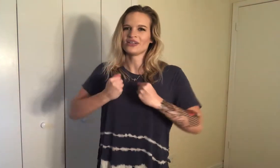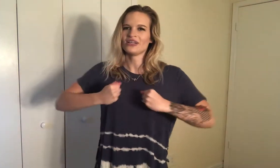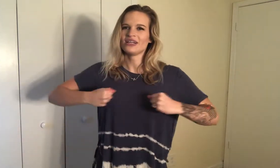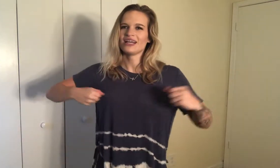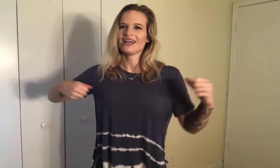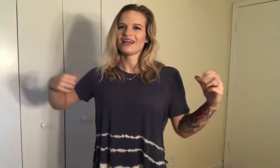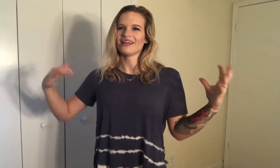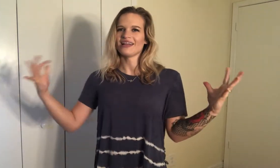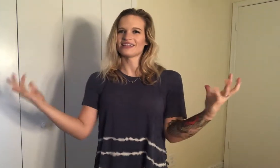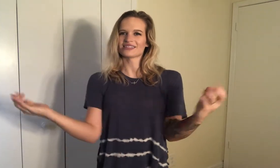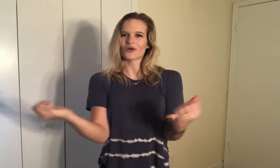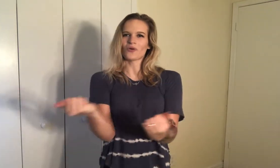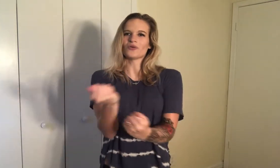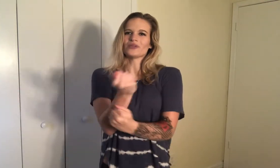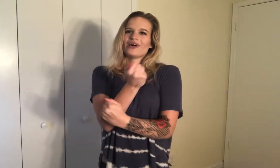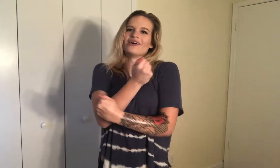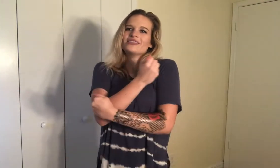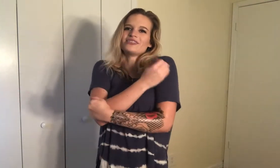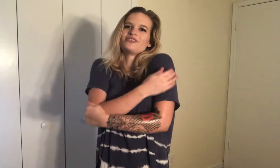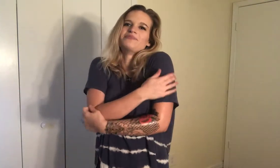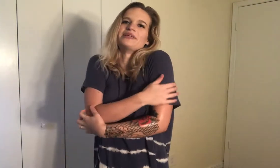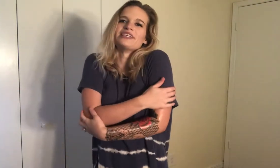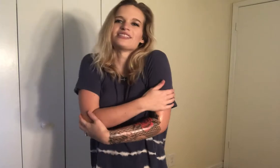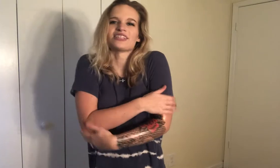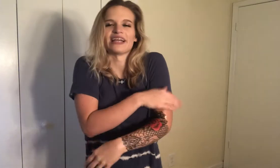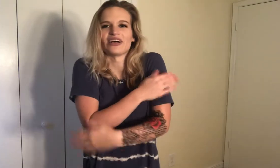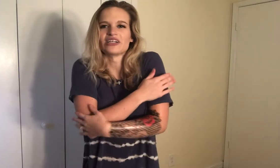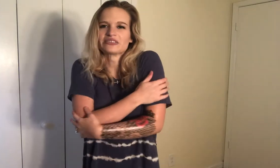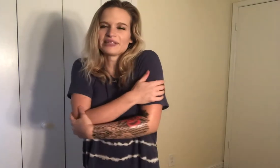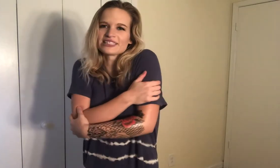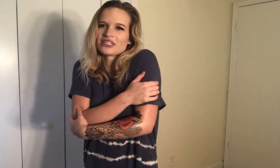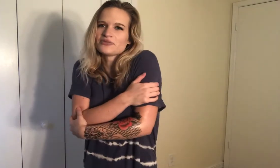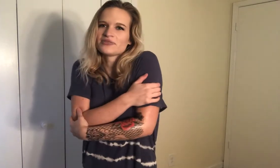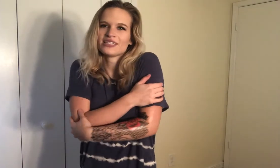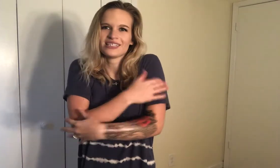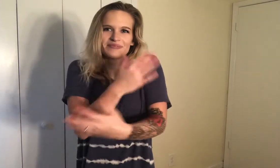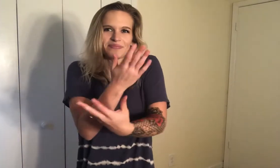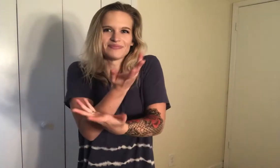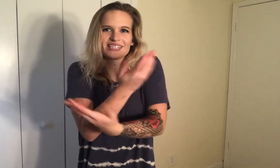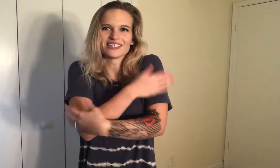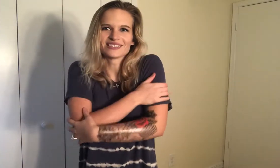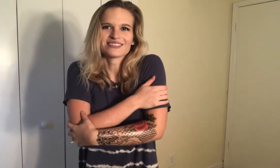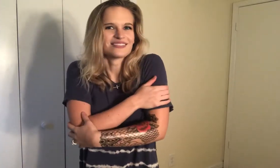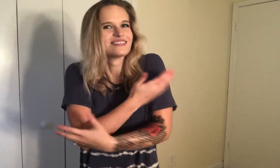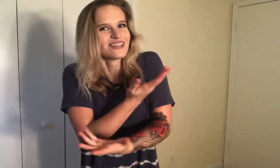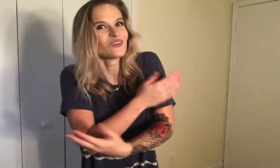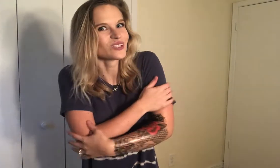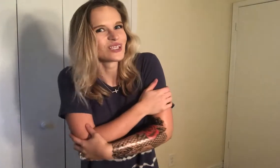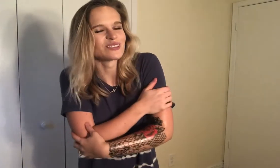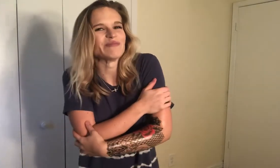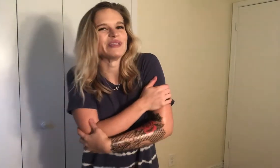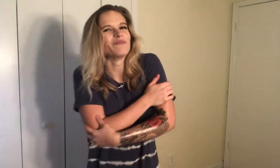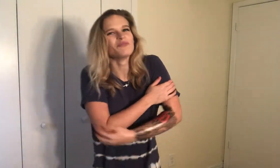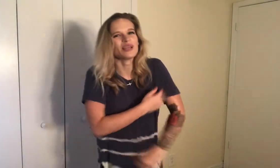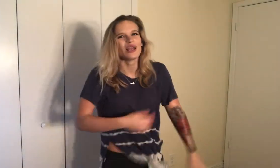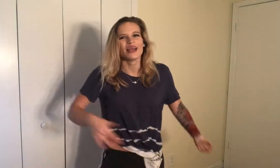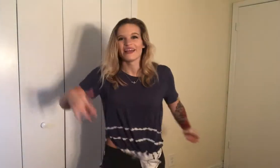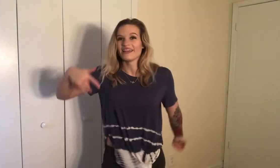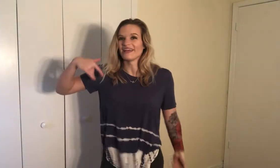and then it's hold on to me so then I hugged myself because hold on to me and then